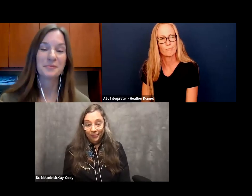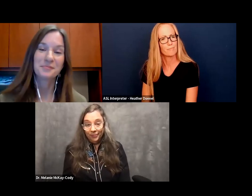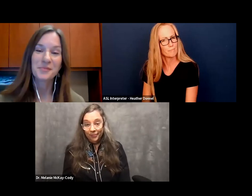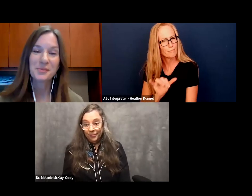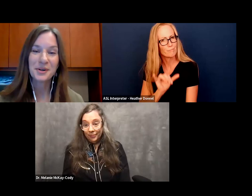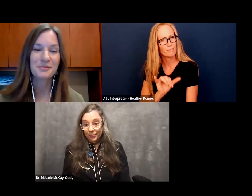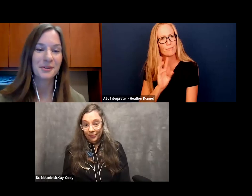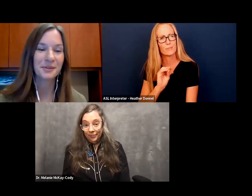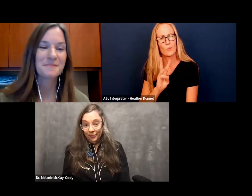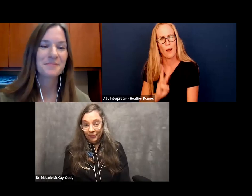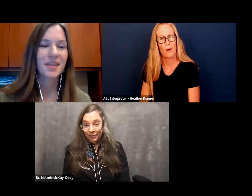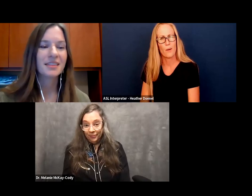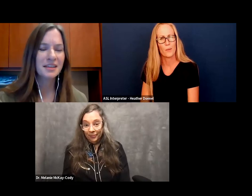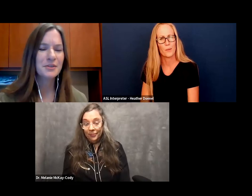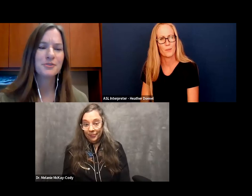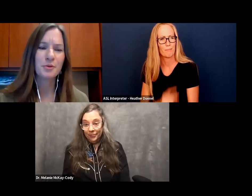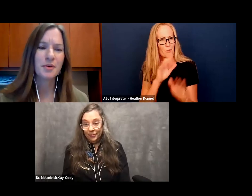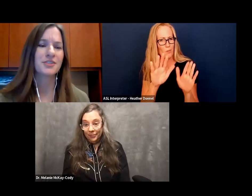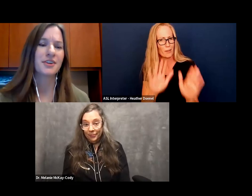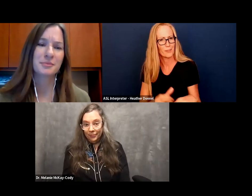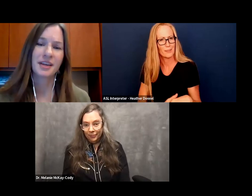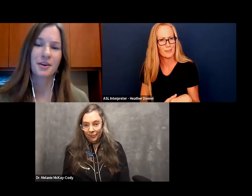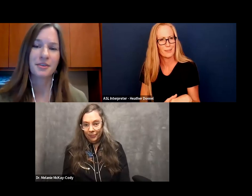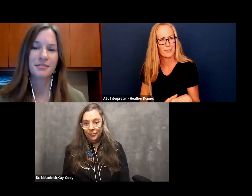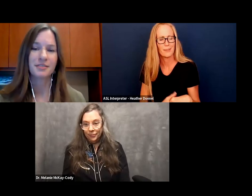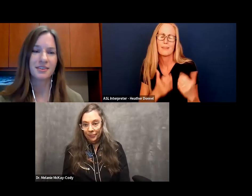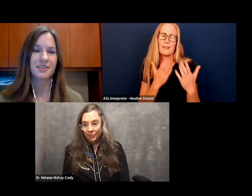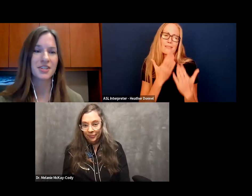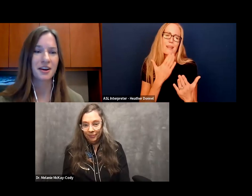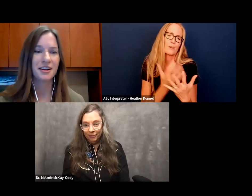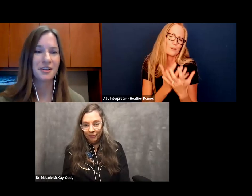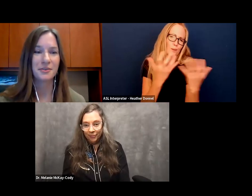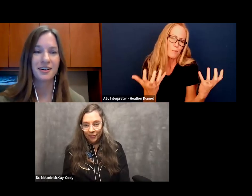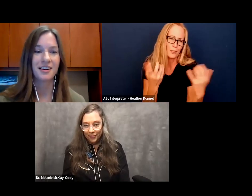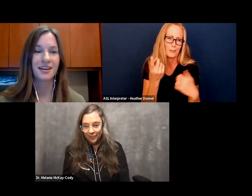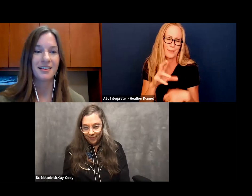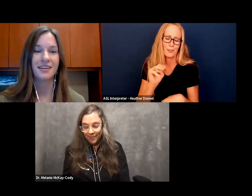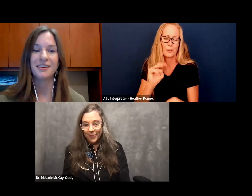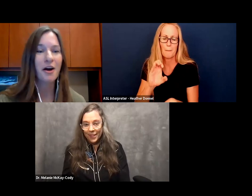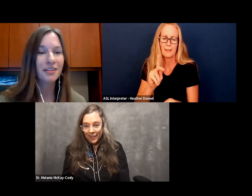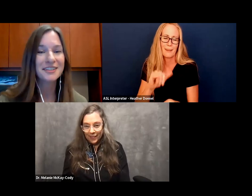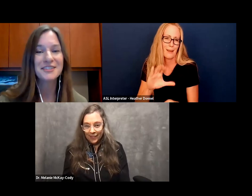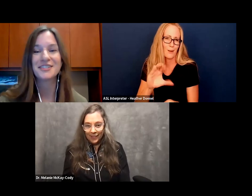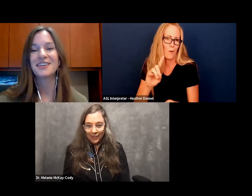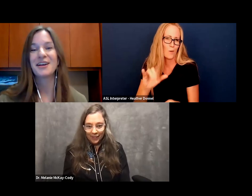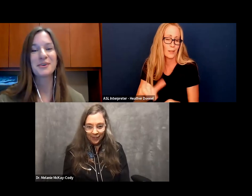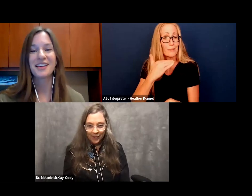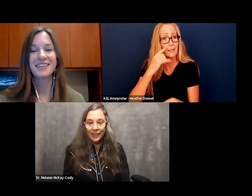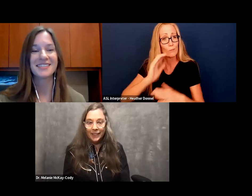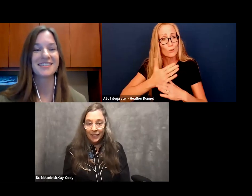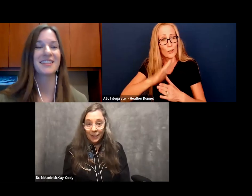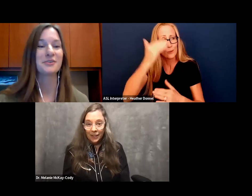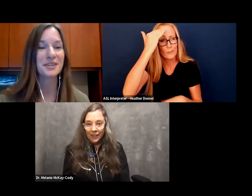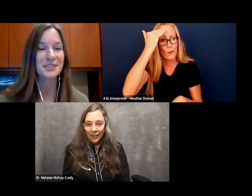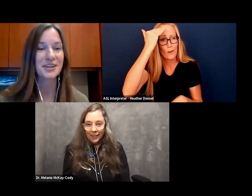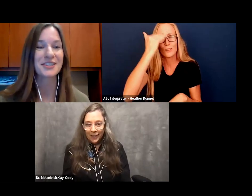Wow. Wonderful. Thank you so much, Dr. McKay Cody, for sharing your knowledge with